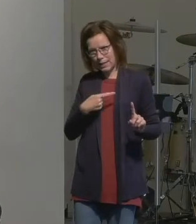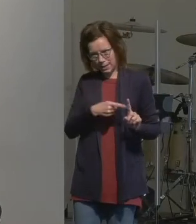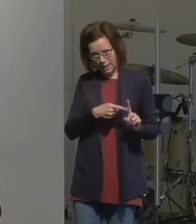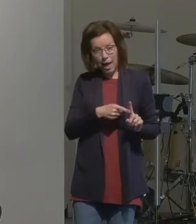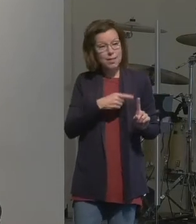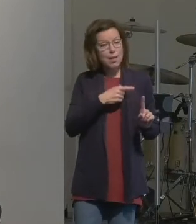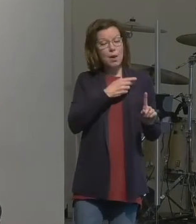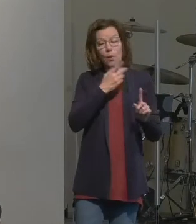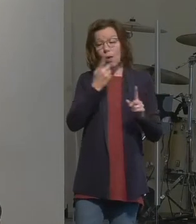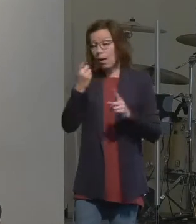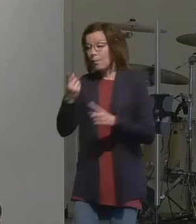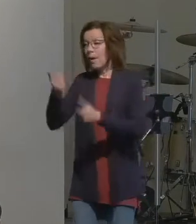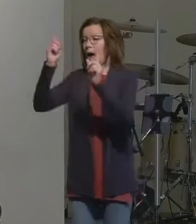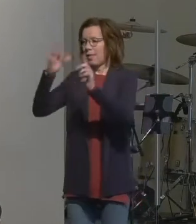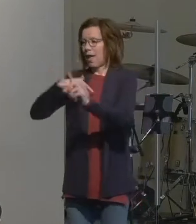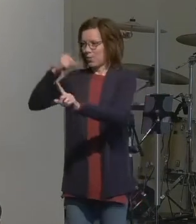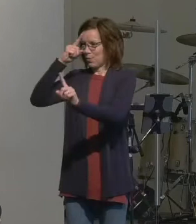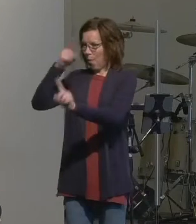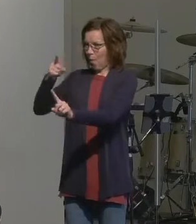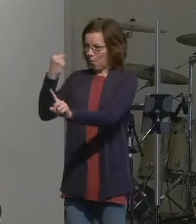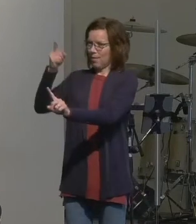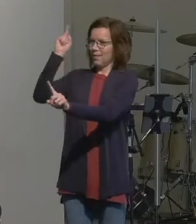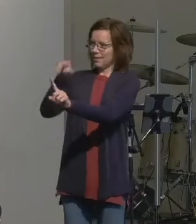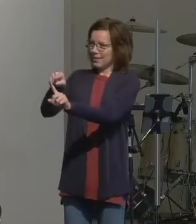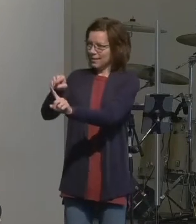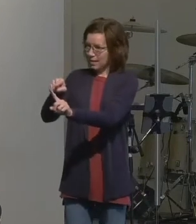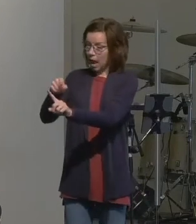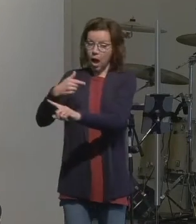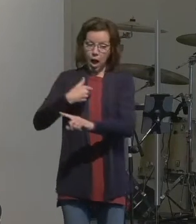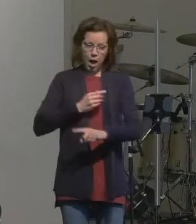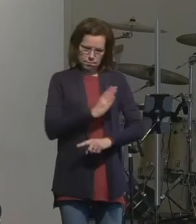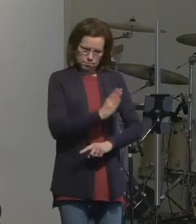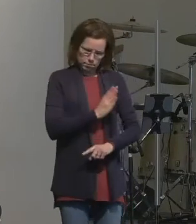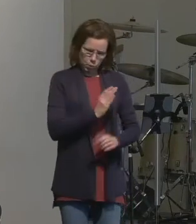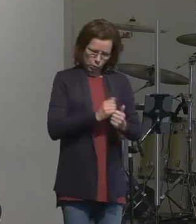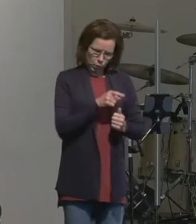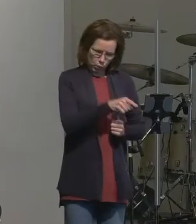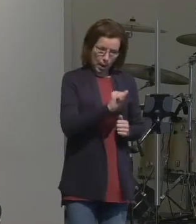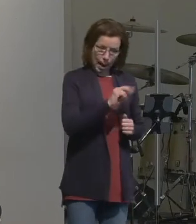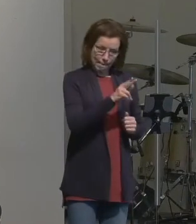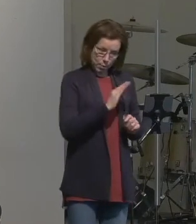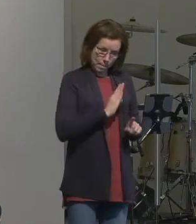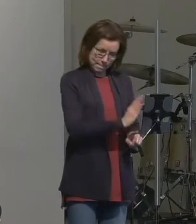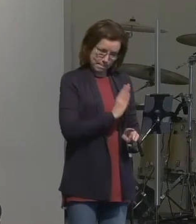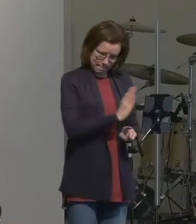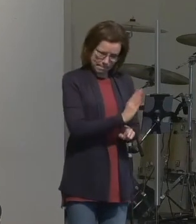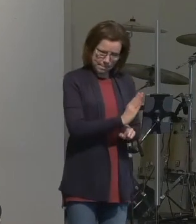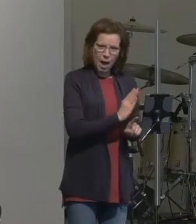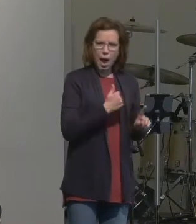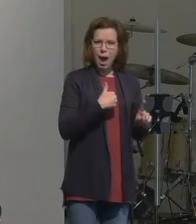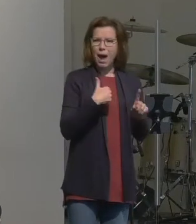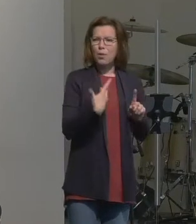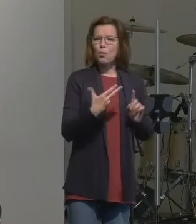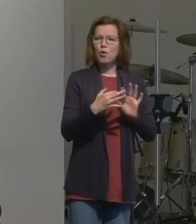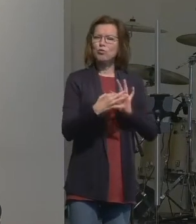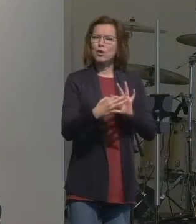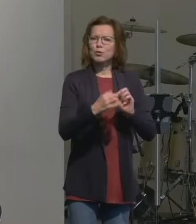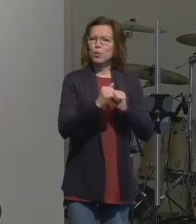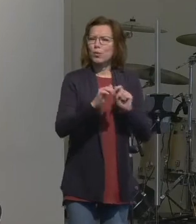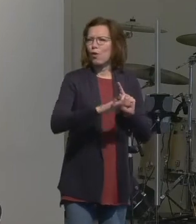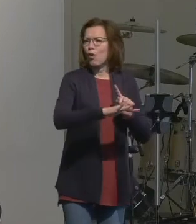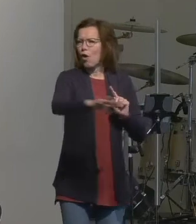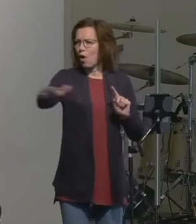goal that in the same way I have relationship with you Abram I can have relationship with everyone that I have created with a purpose